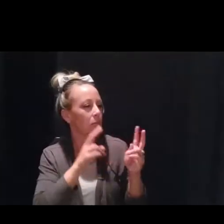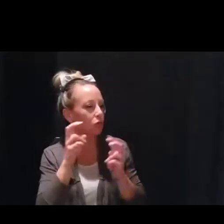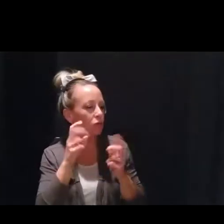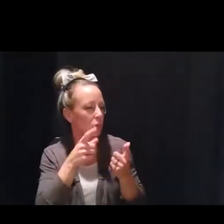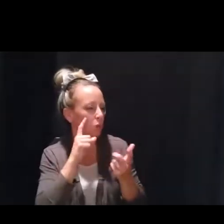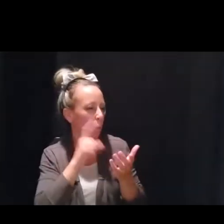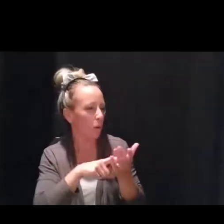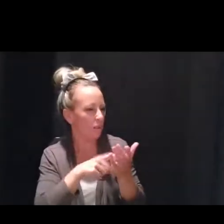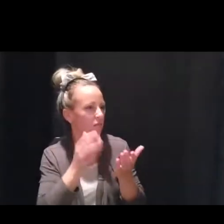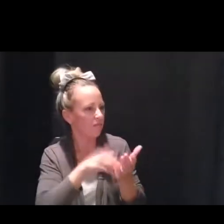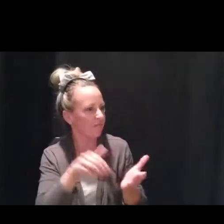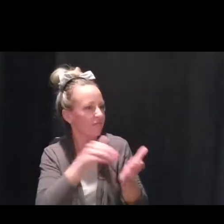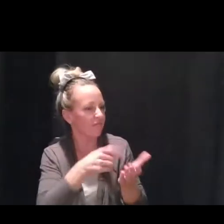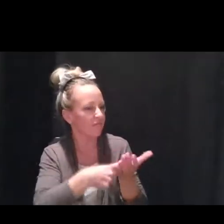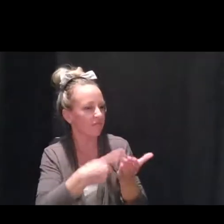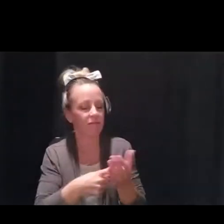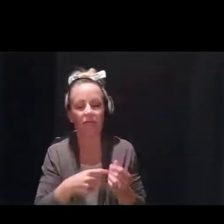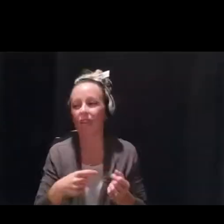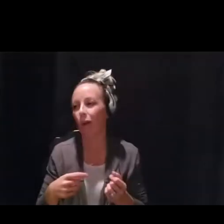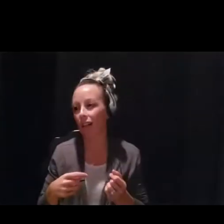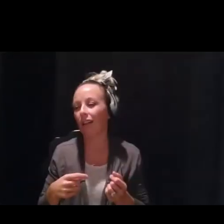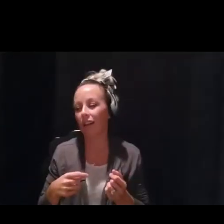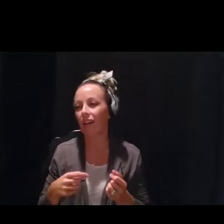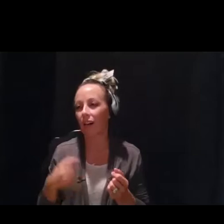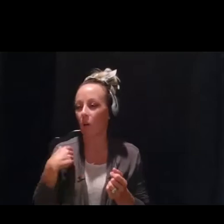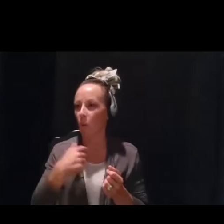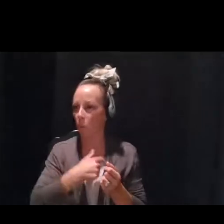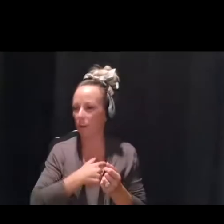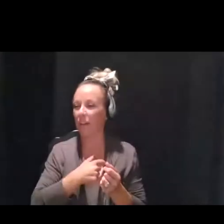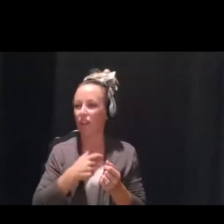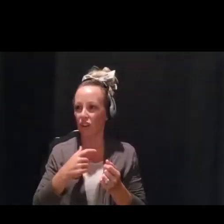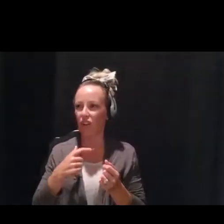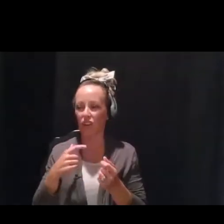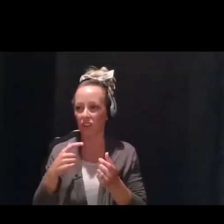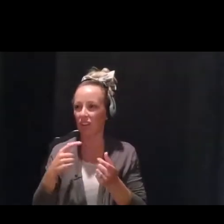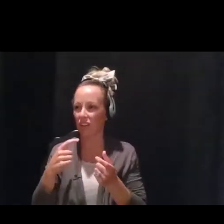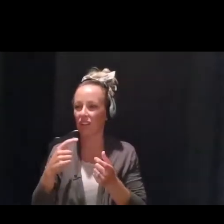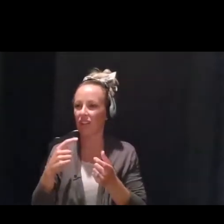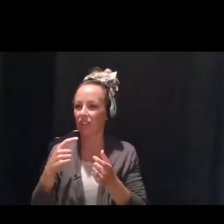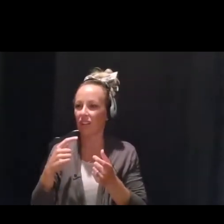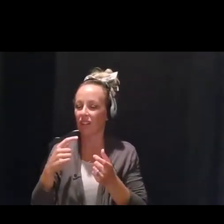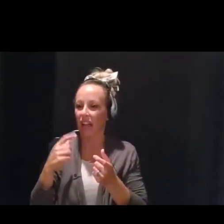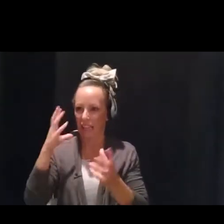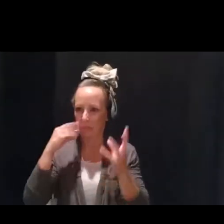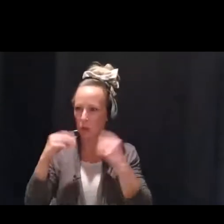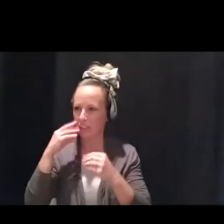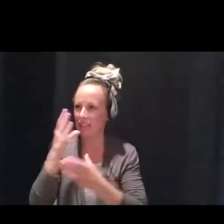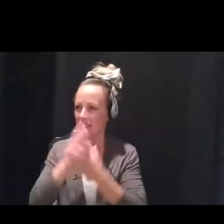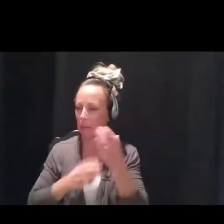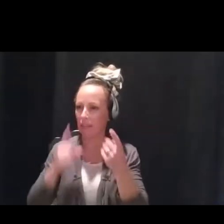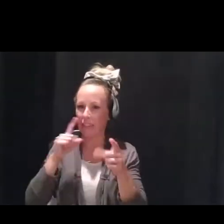we are collectively experiencing the same stressors that our clients are experiencing and talking about.